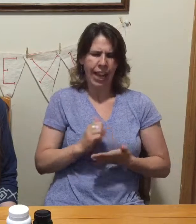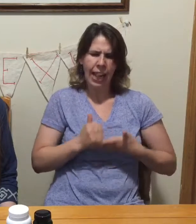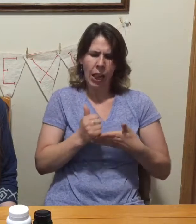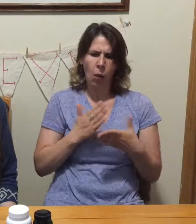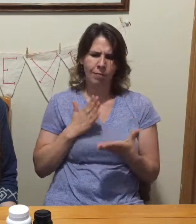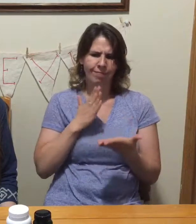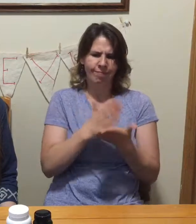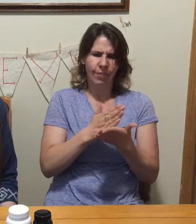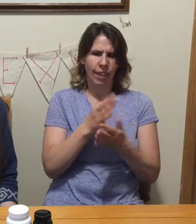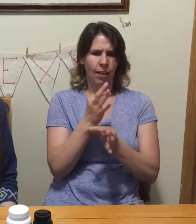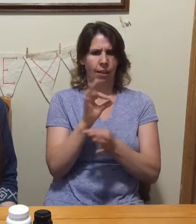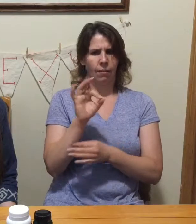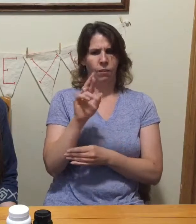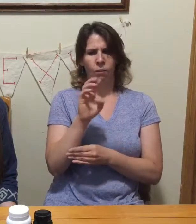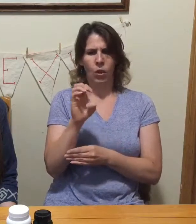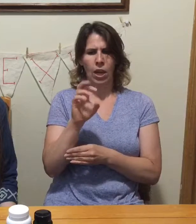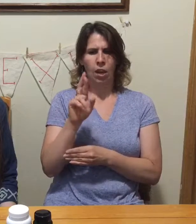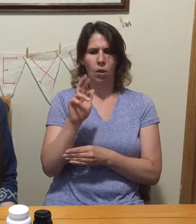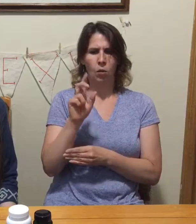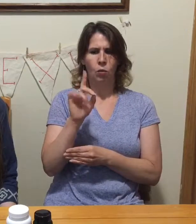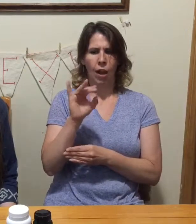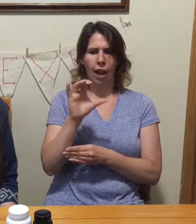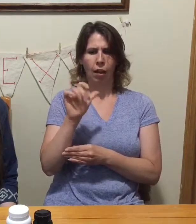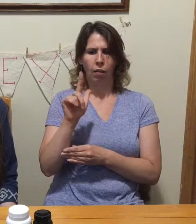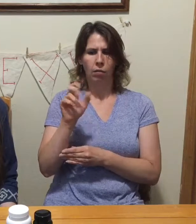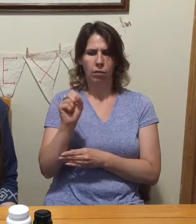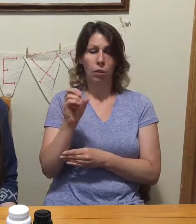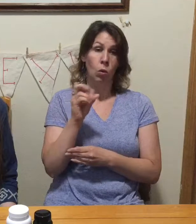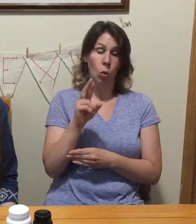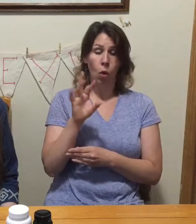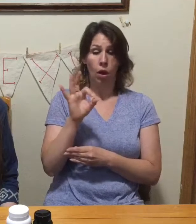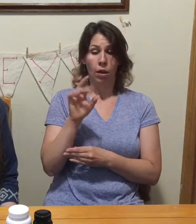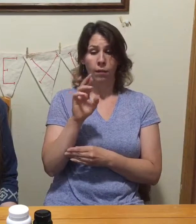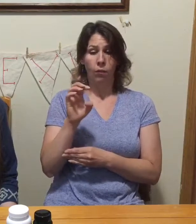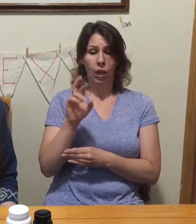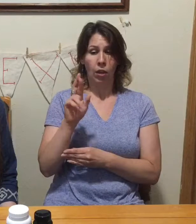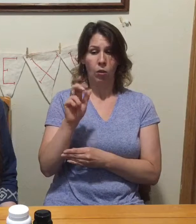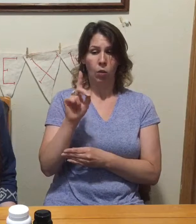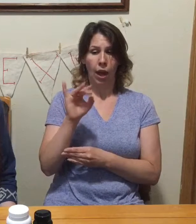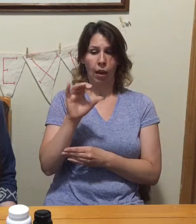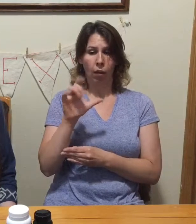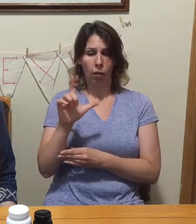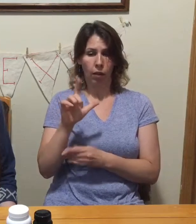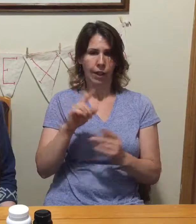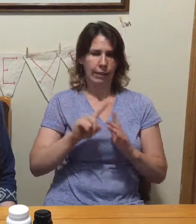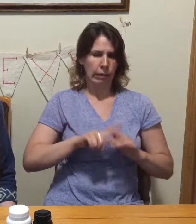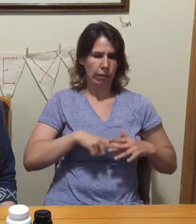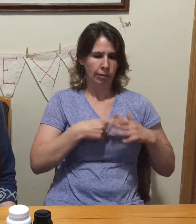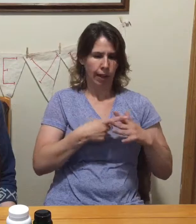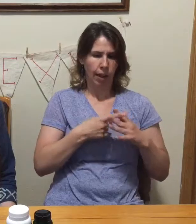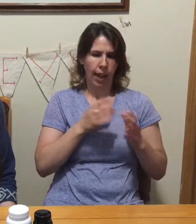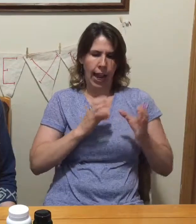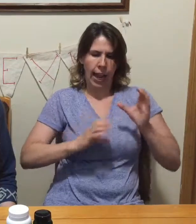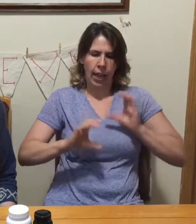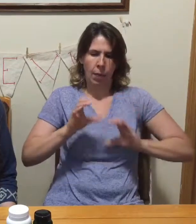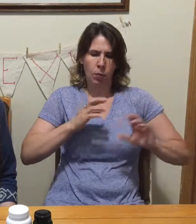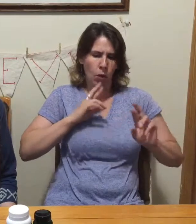It helps inactivate free radicals or free radical-initiated chemical reactions